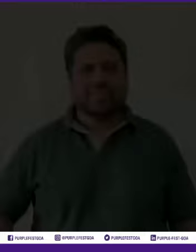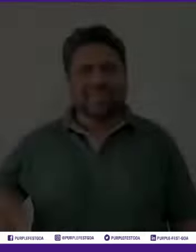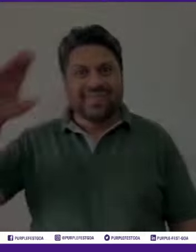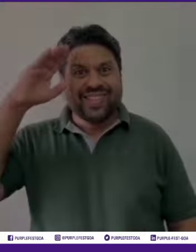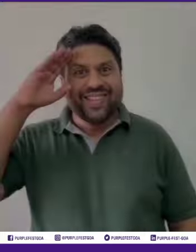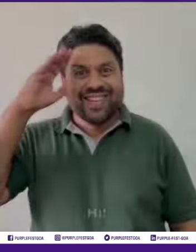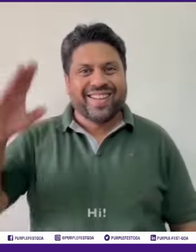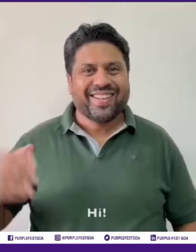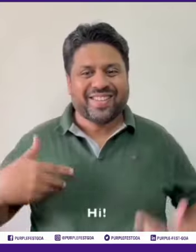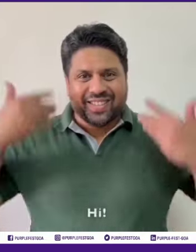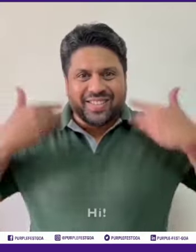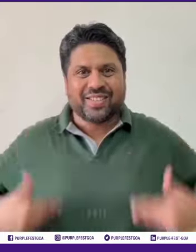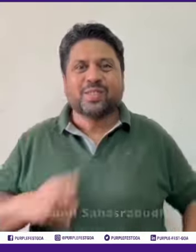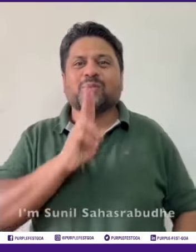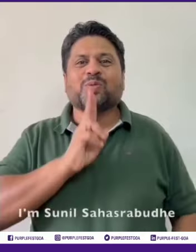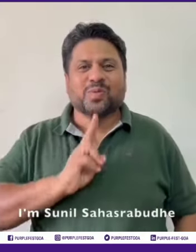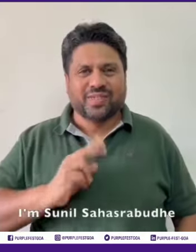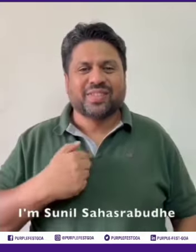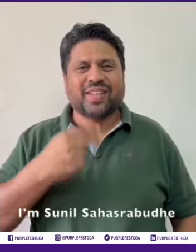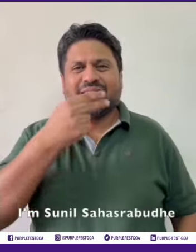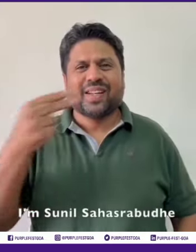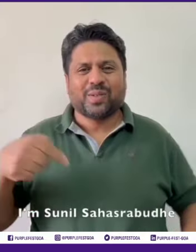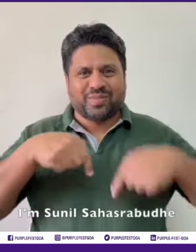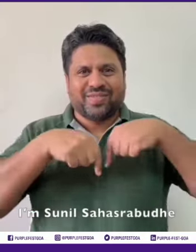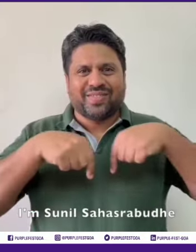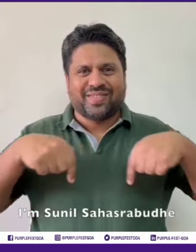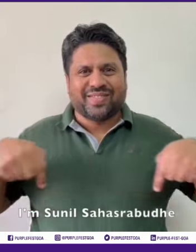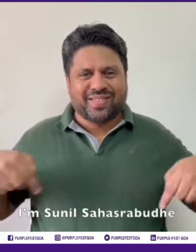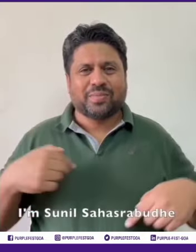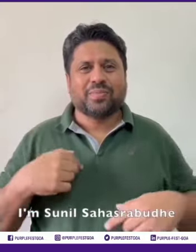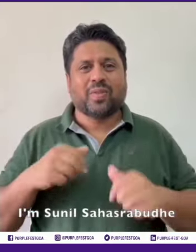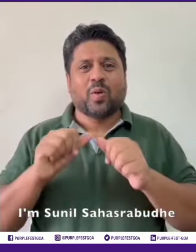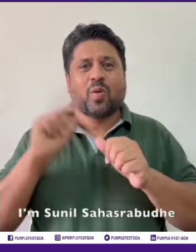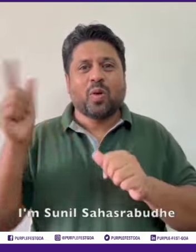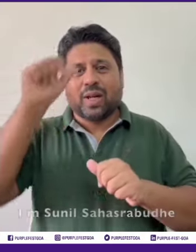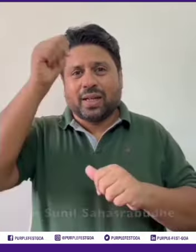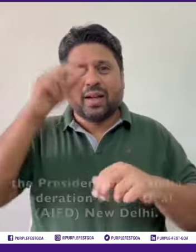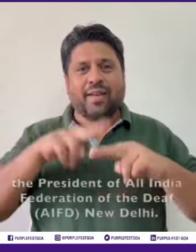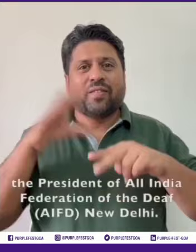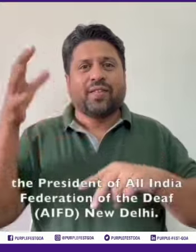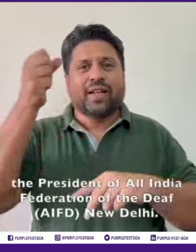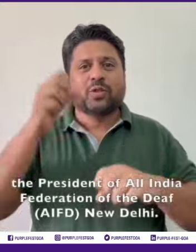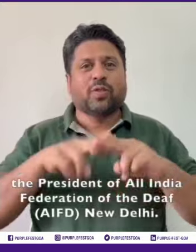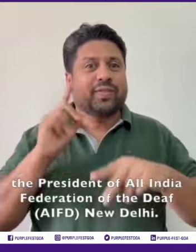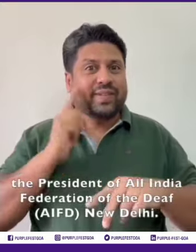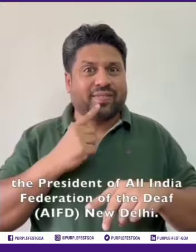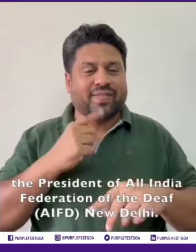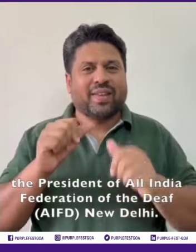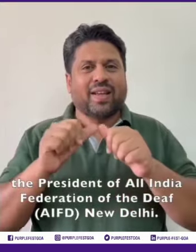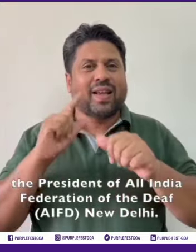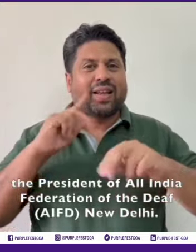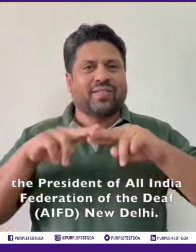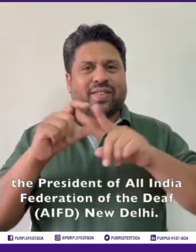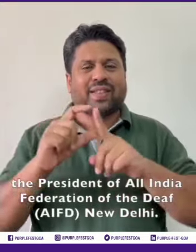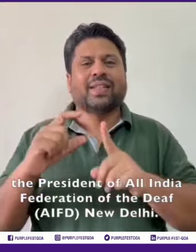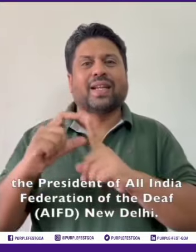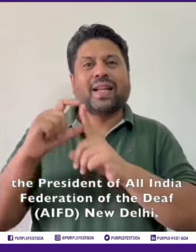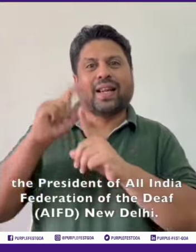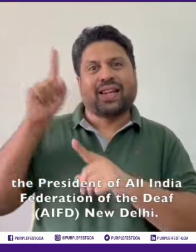Hi, I am Sunil Tahatrabudde, the President of All India Federation of the AIFD in New